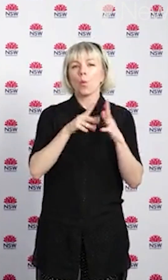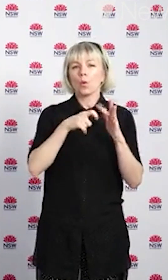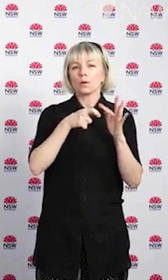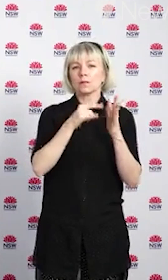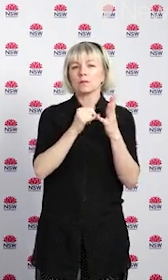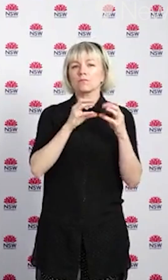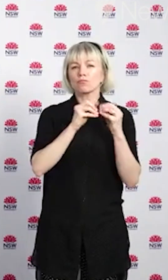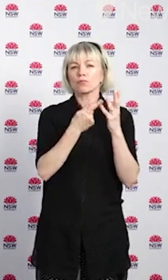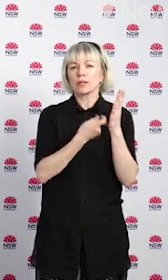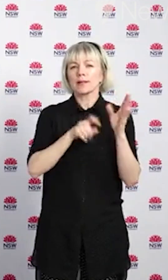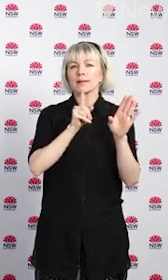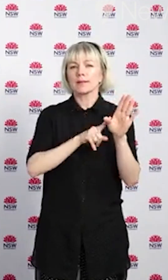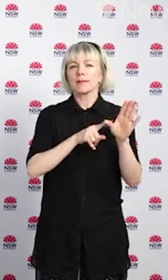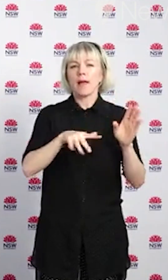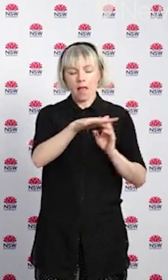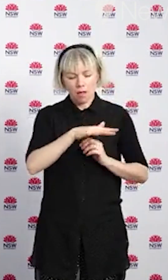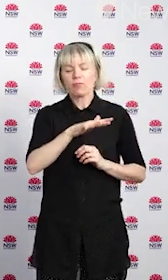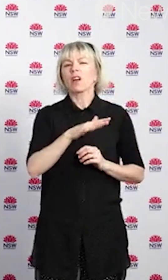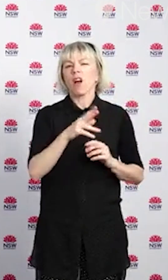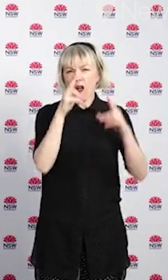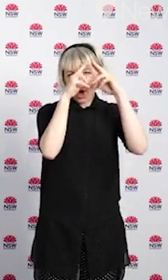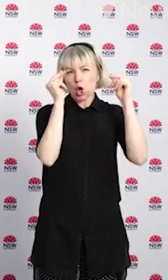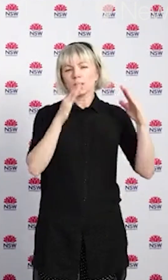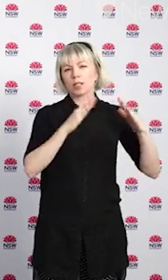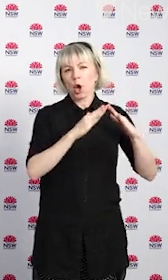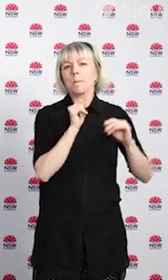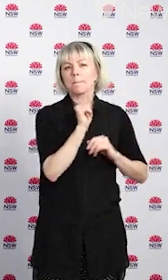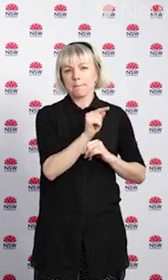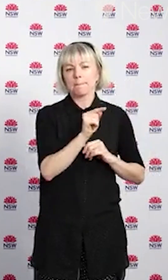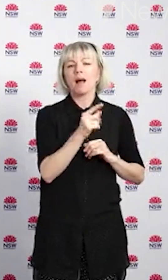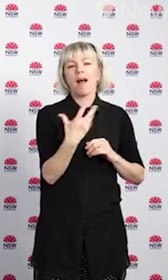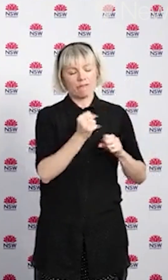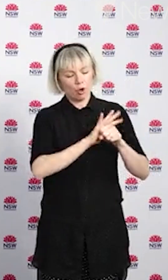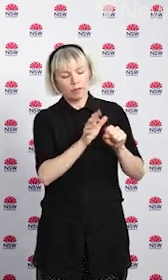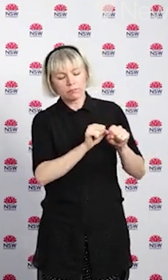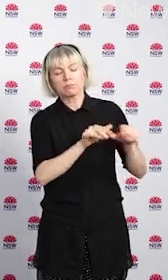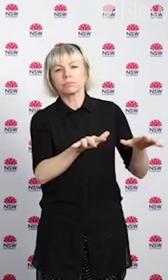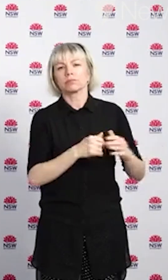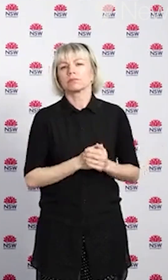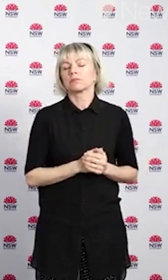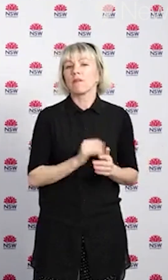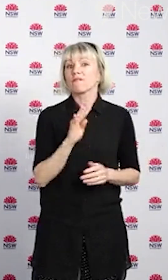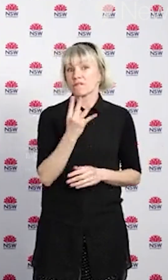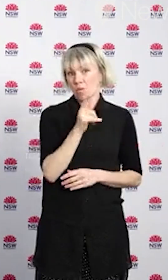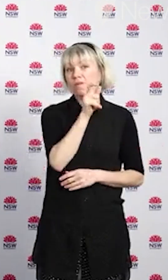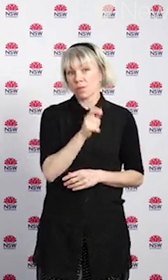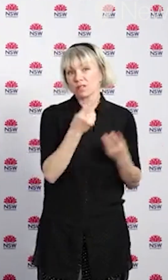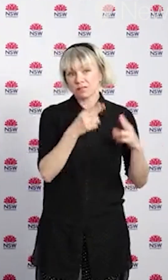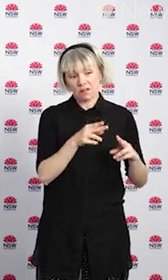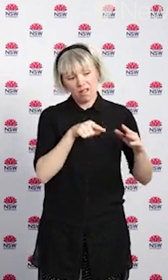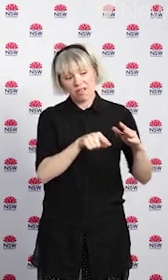and acquired her infection as part of an outbreak there. This is the fourth death linked to that outbreak.